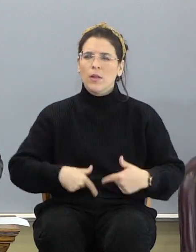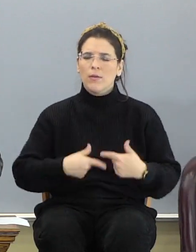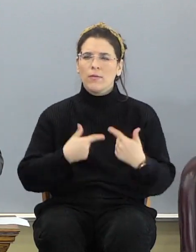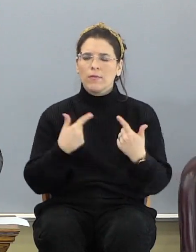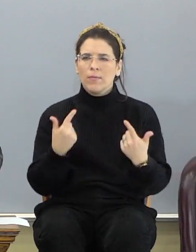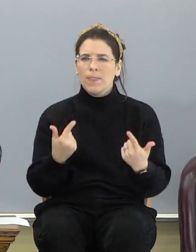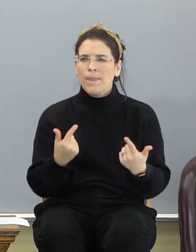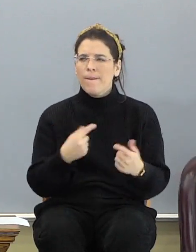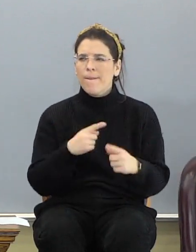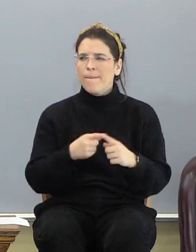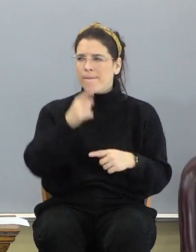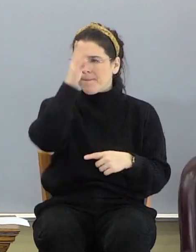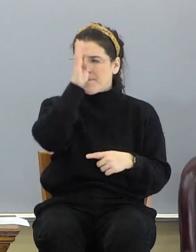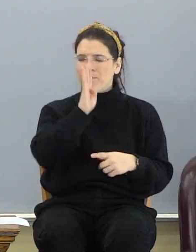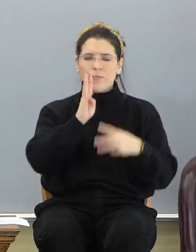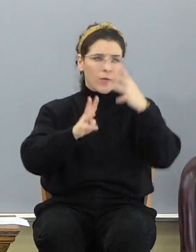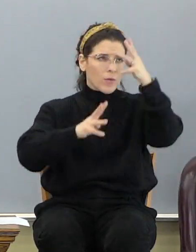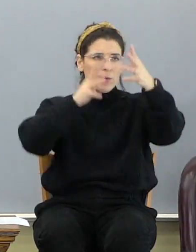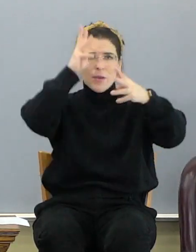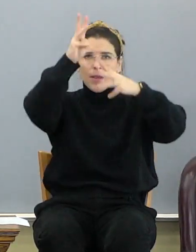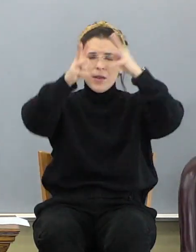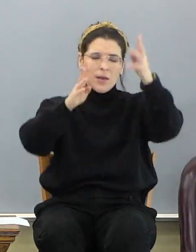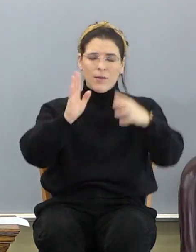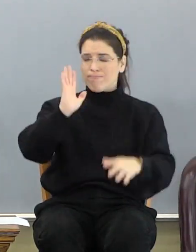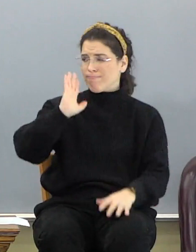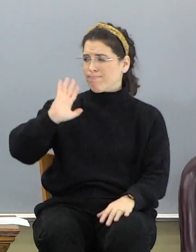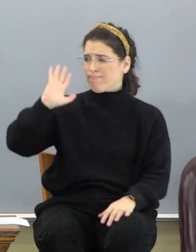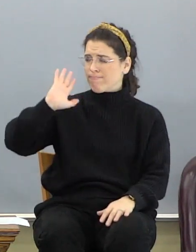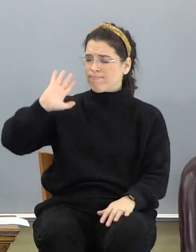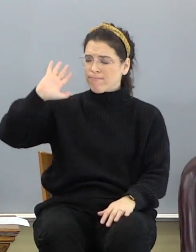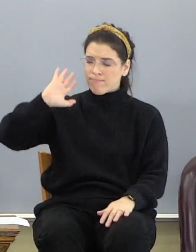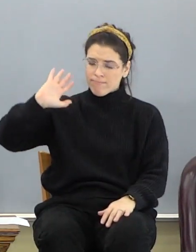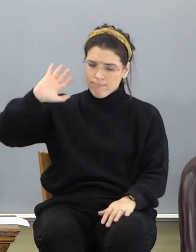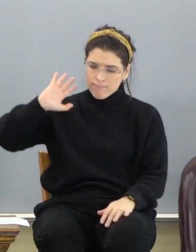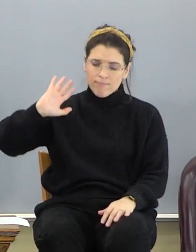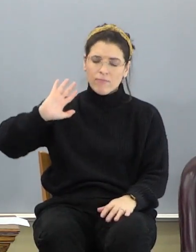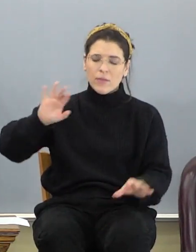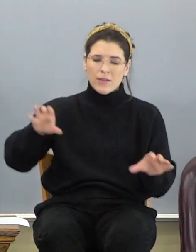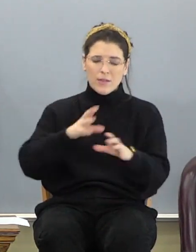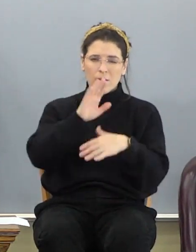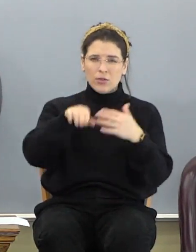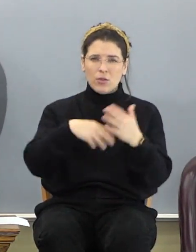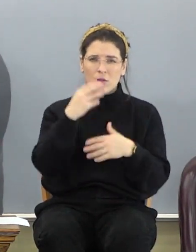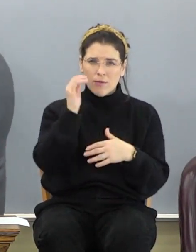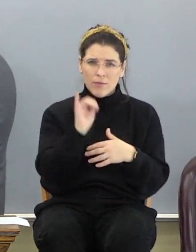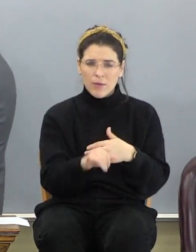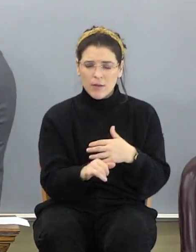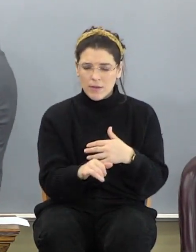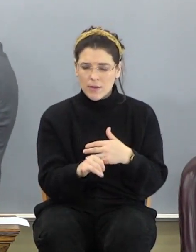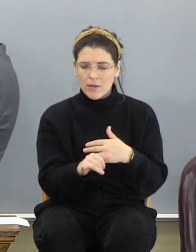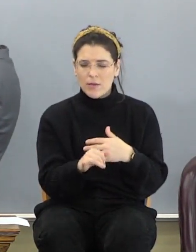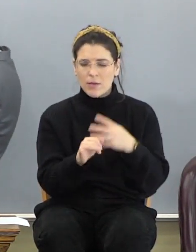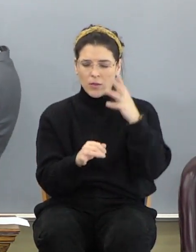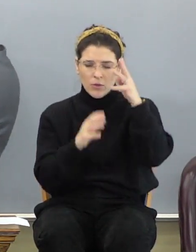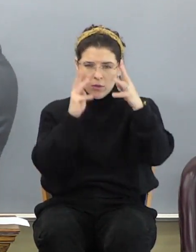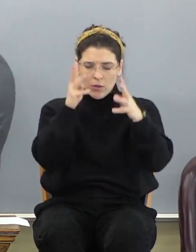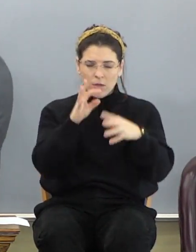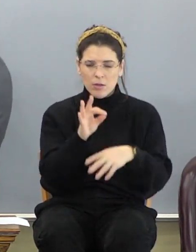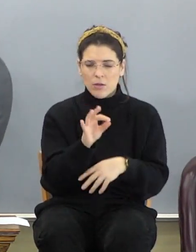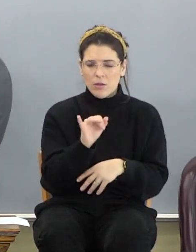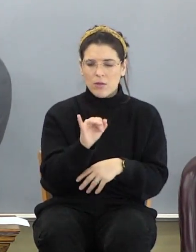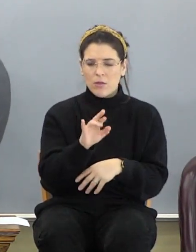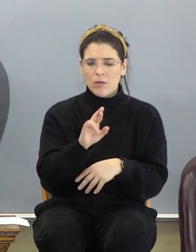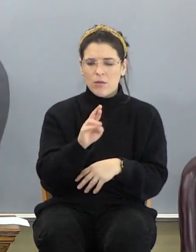So, when God created this thing back here and does all this and creates that firmament